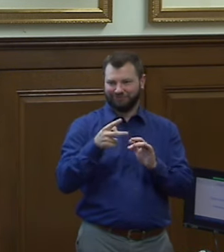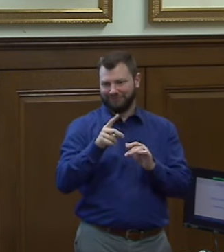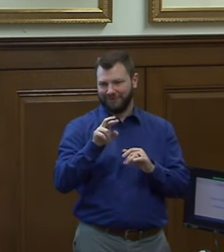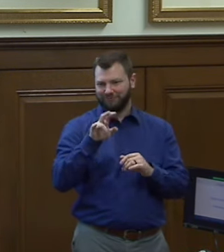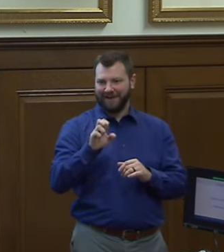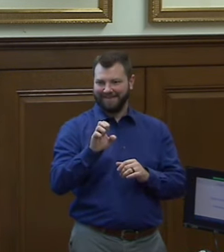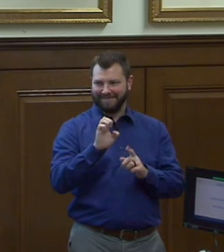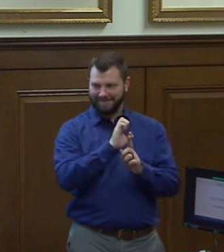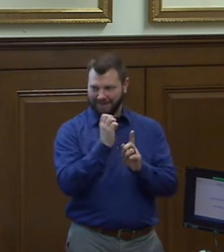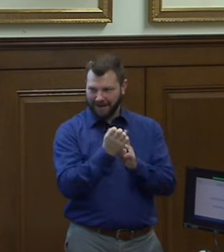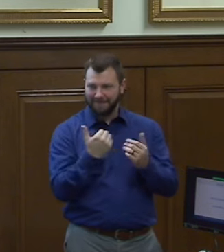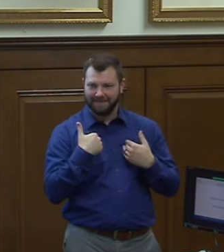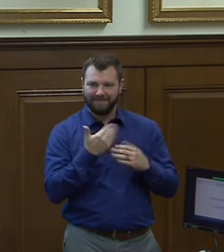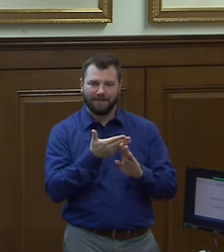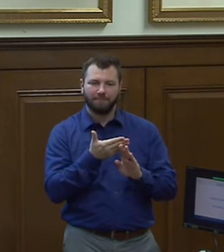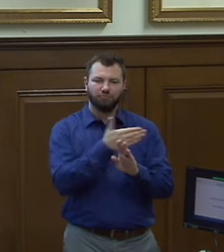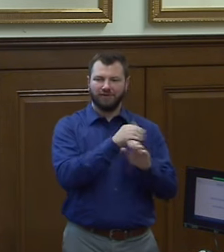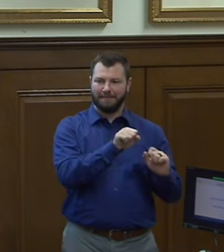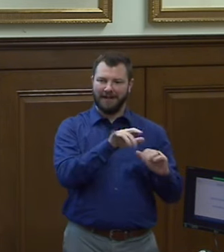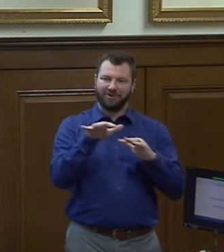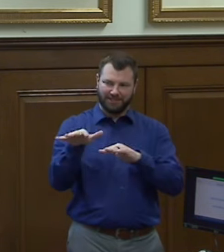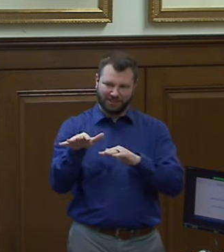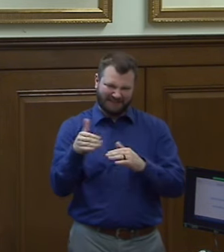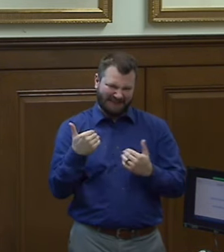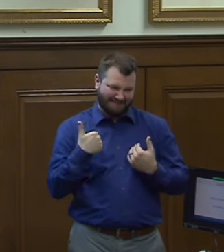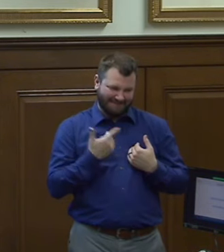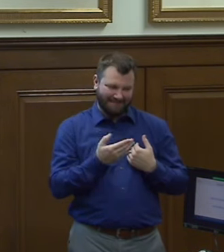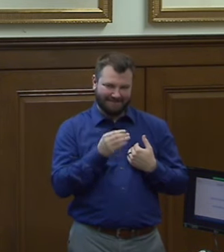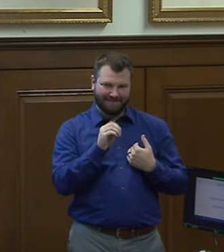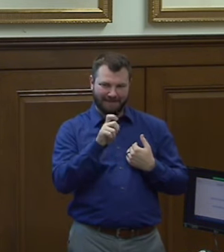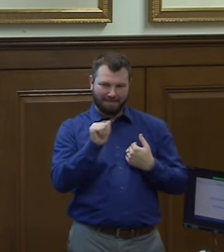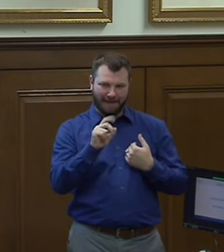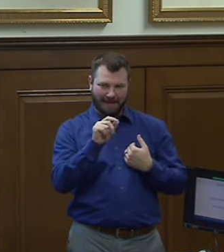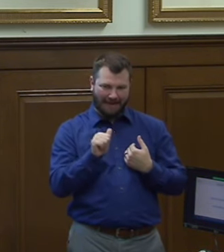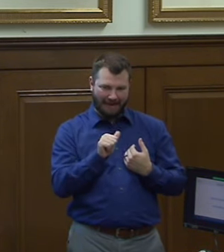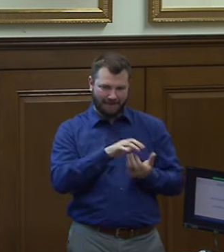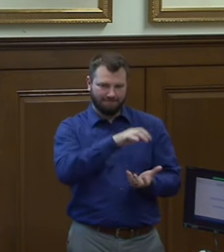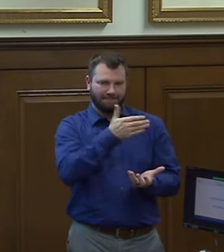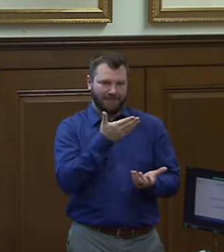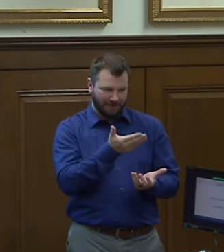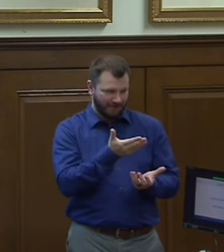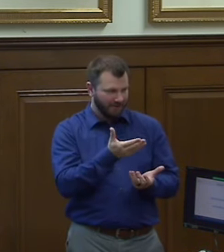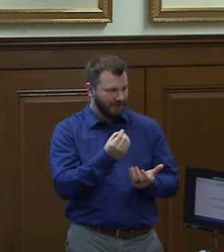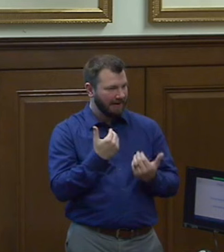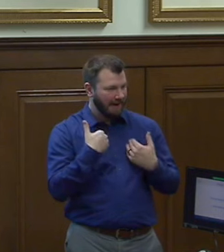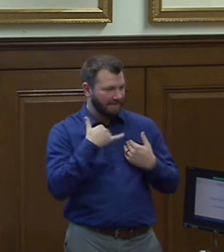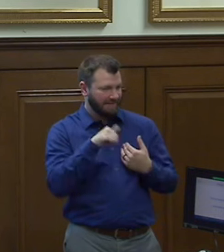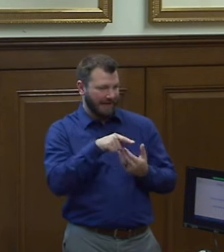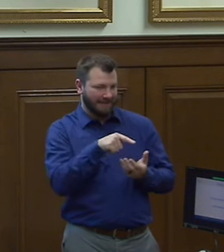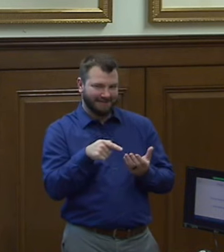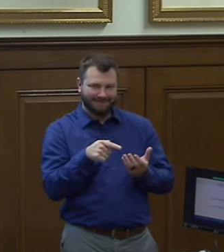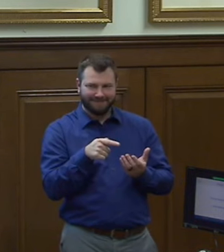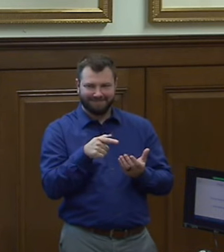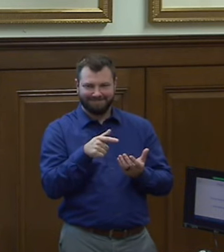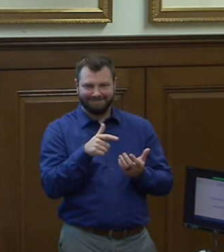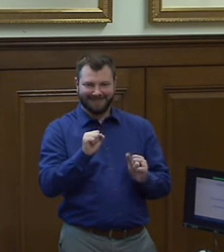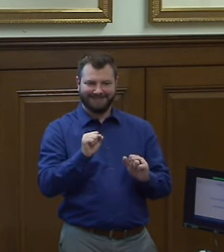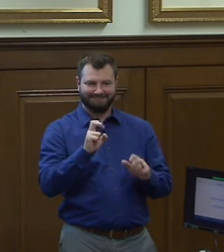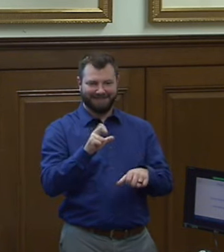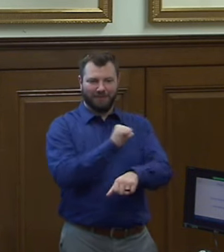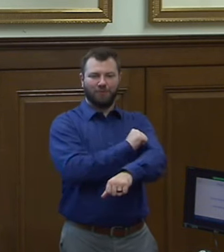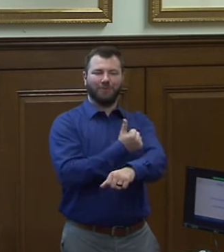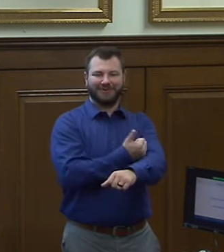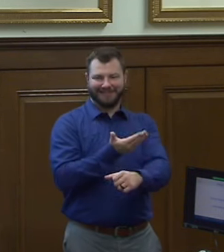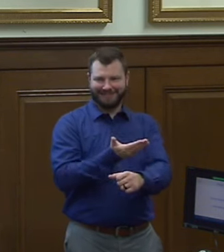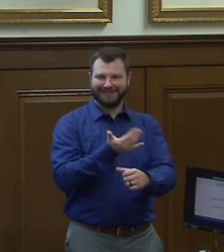pre-migration metadata and kind of have that as an authority that this is